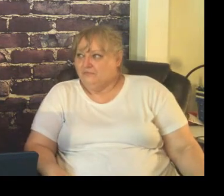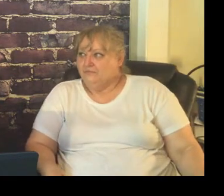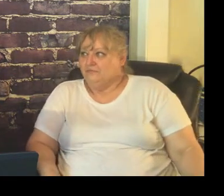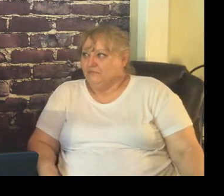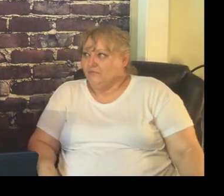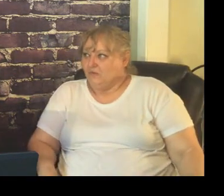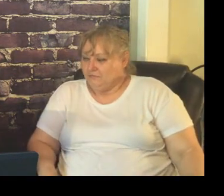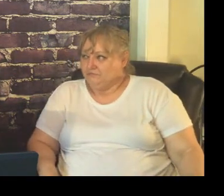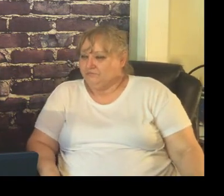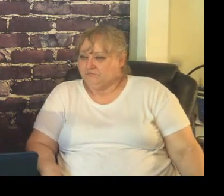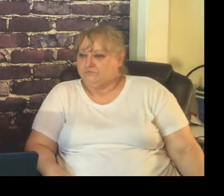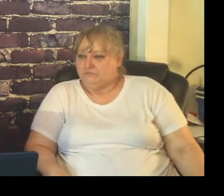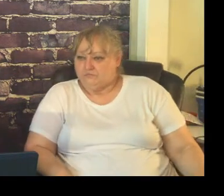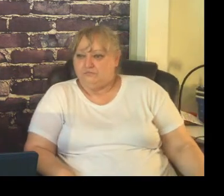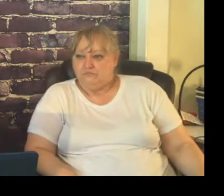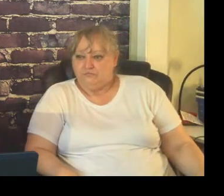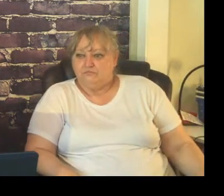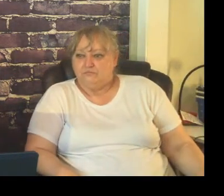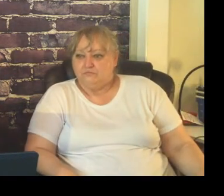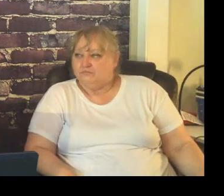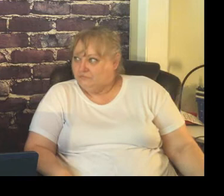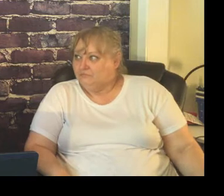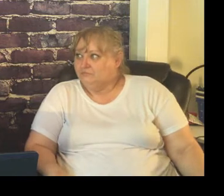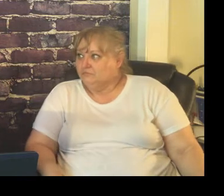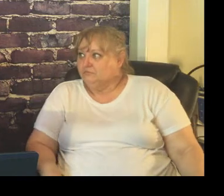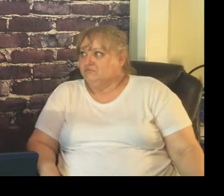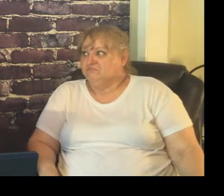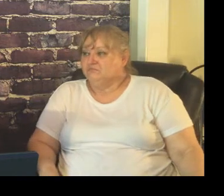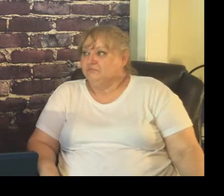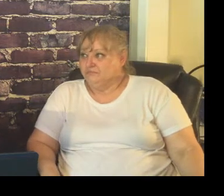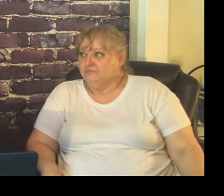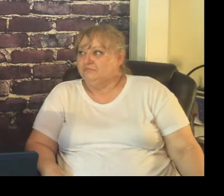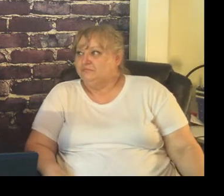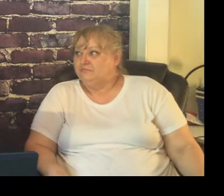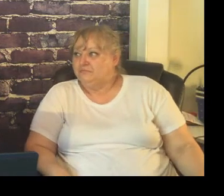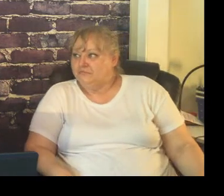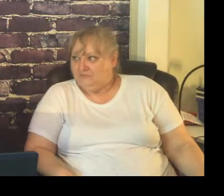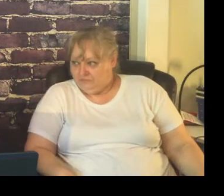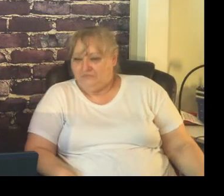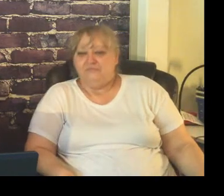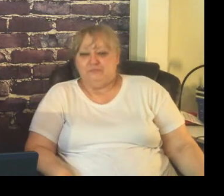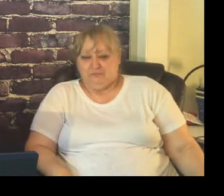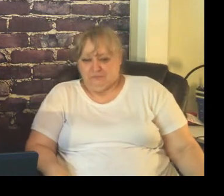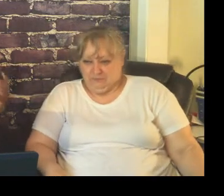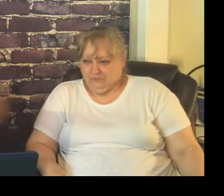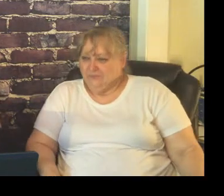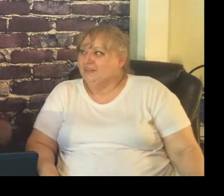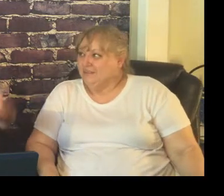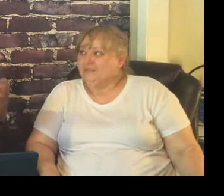their names get their names because that's very important that you know their names you know how to say their name correctly because we both have those